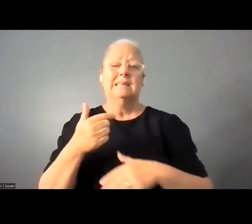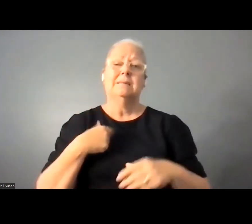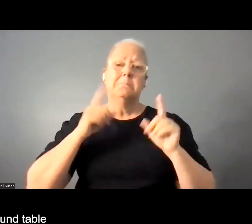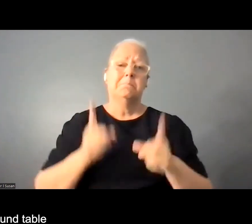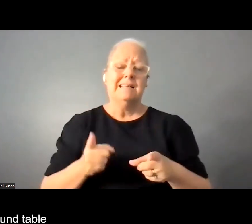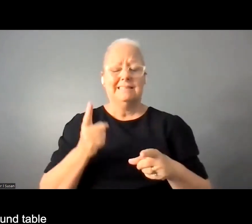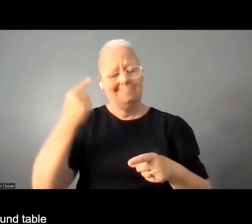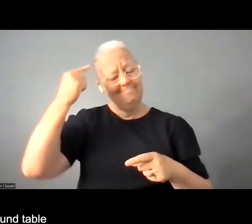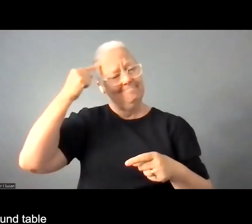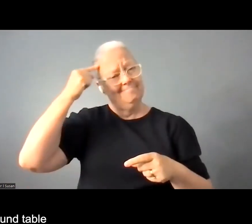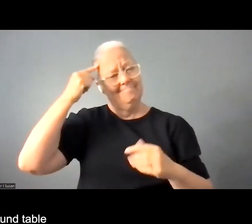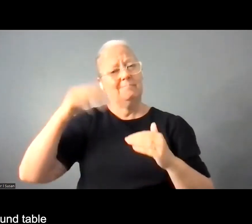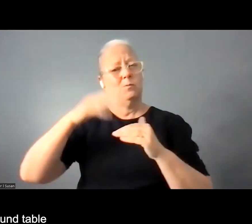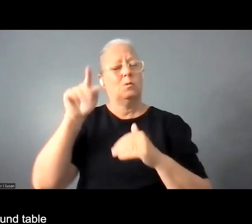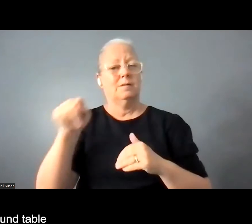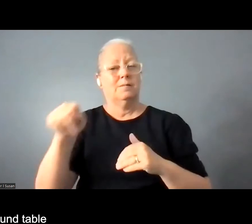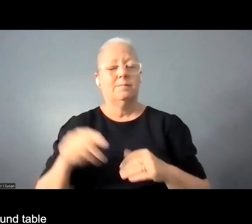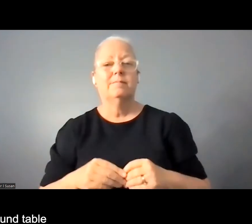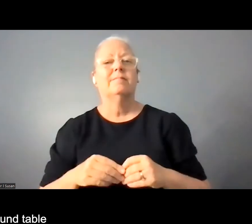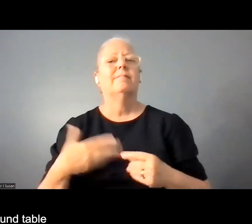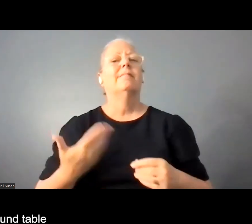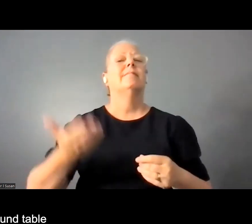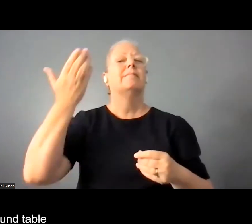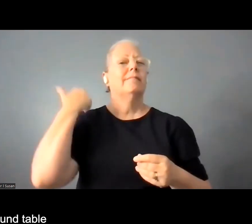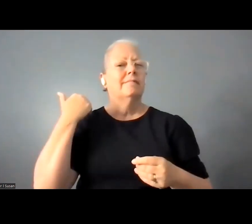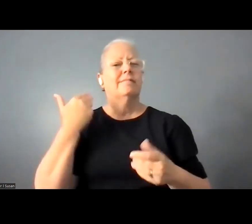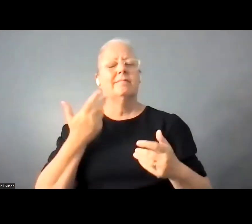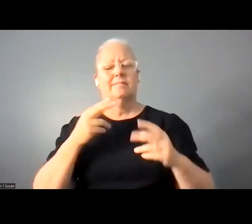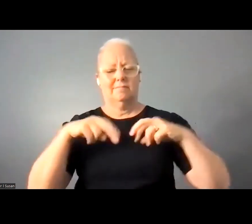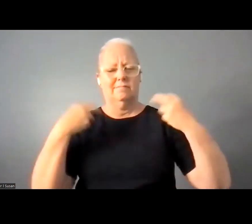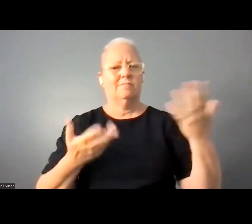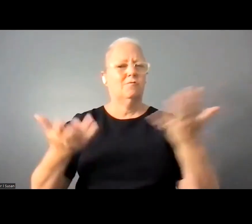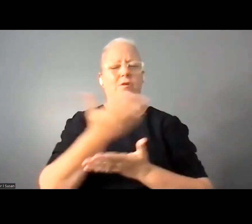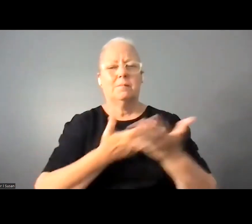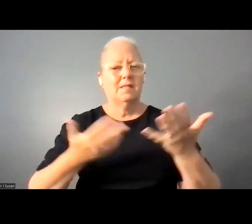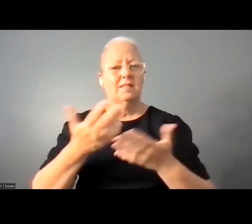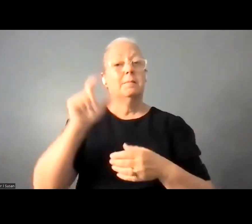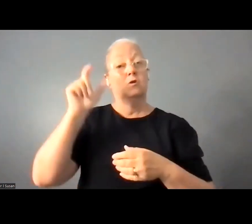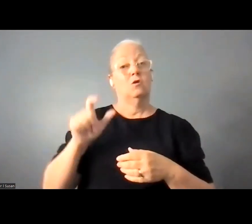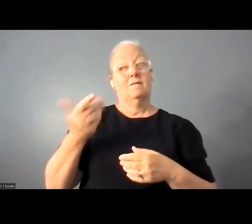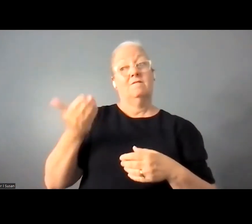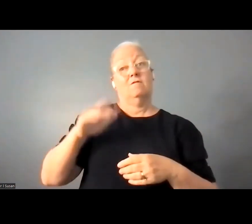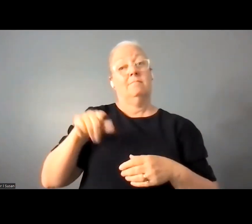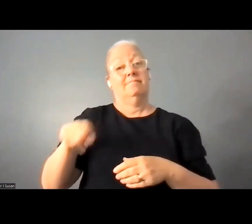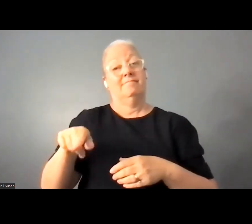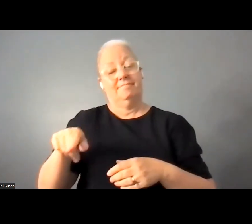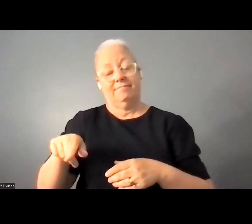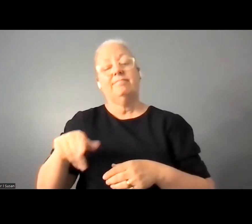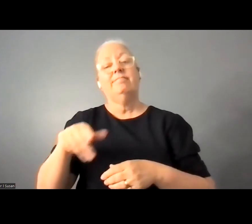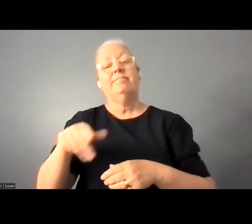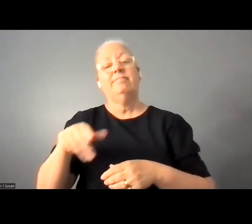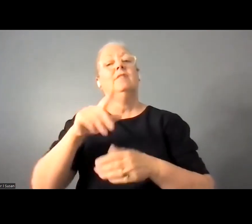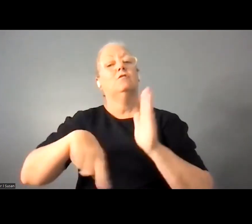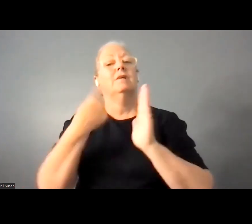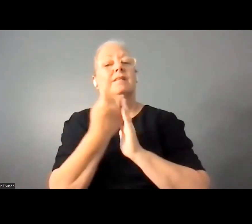mind in the previous round table a colleague from sri lanka pointed out how societal attitudes of karma